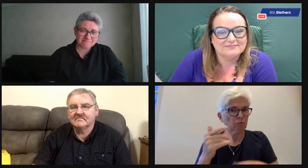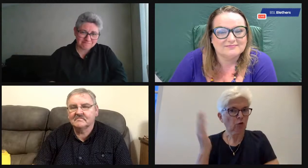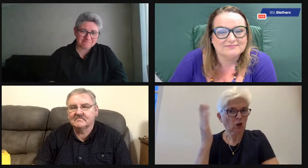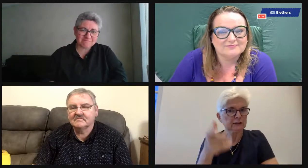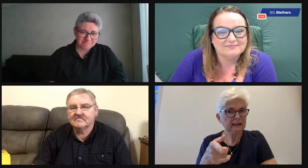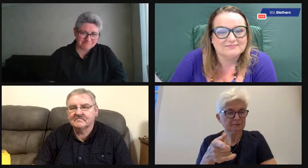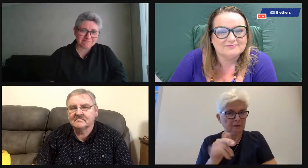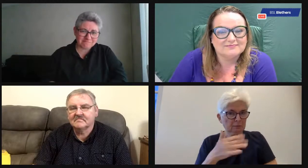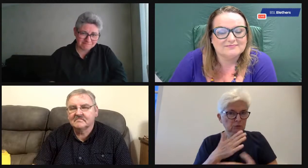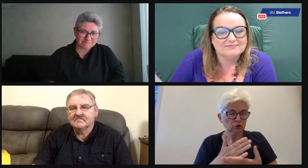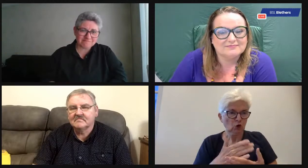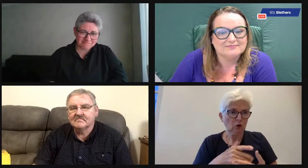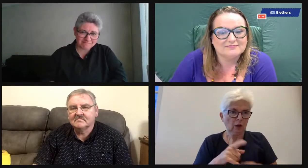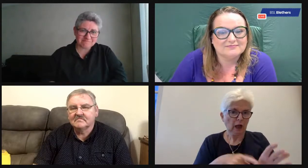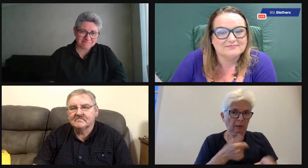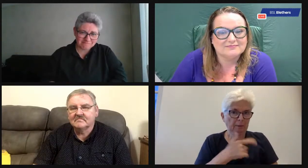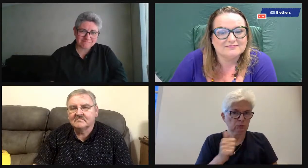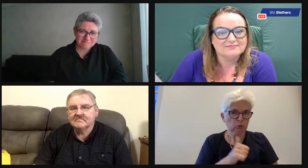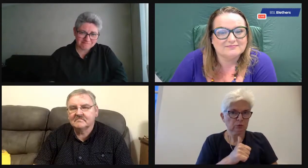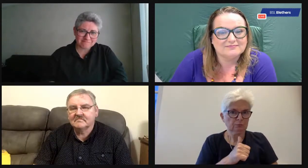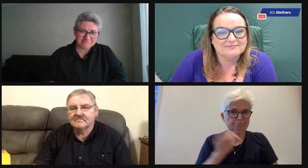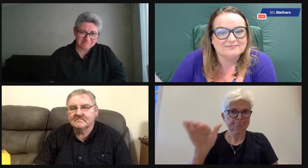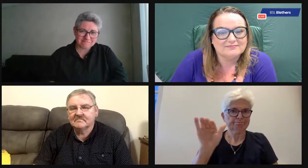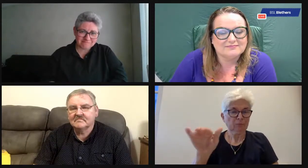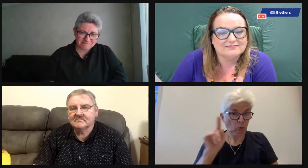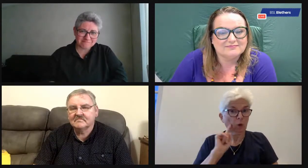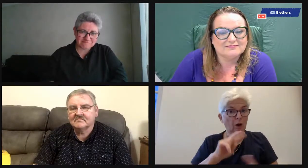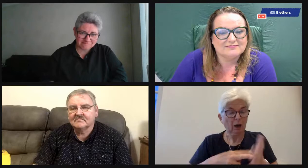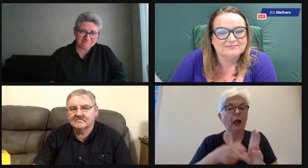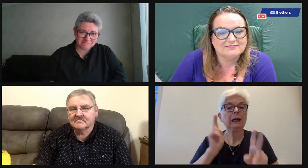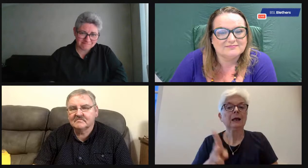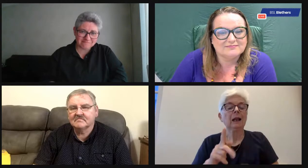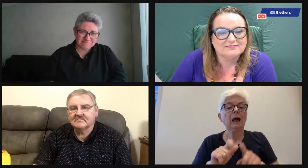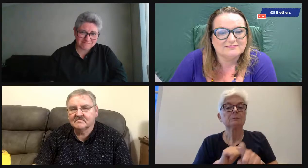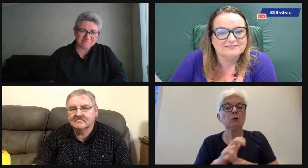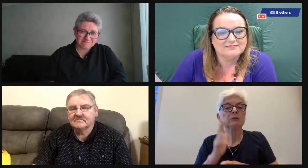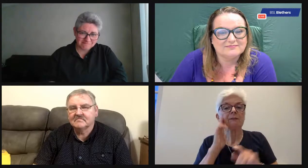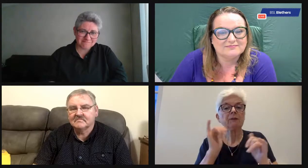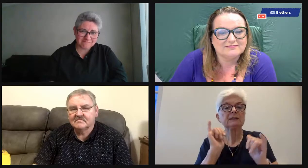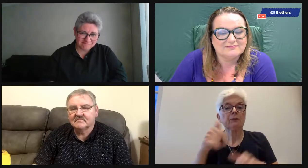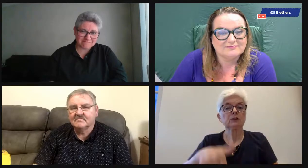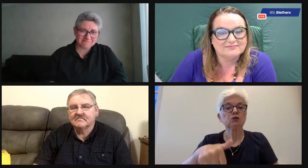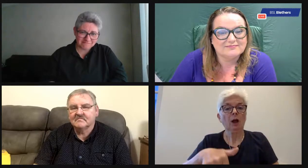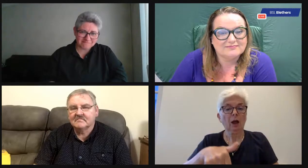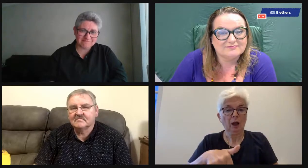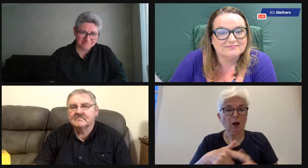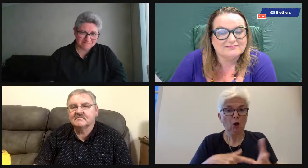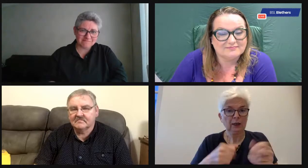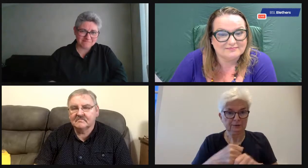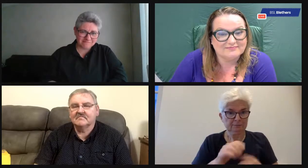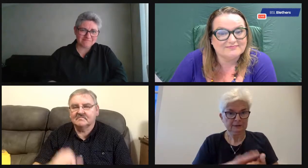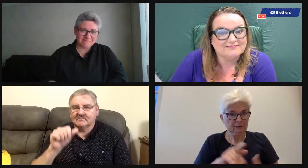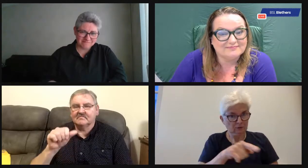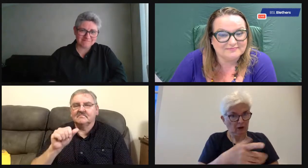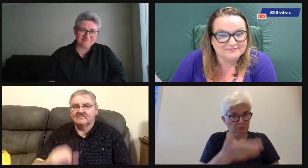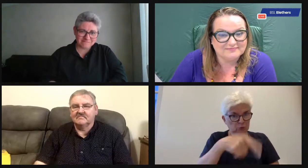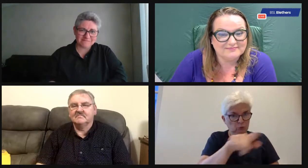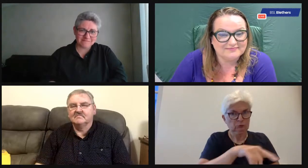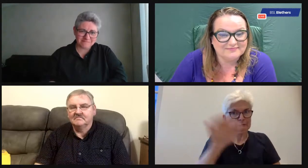Action has been looking for volunteers for Edinburgh Deaf Festival, and I'm sure that's something young people would love to get involved in. That's going to be